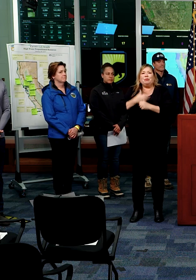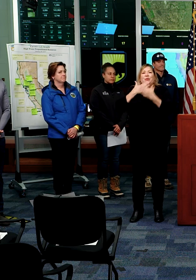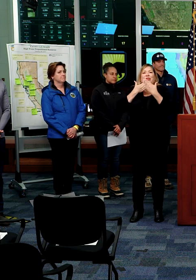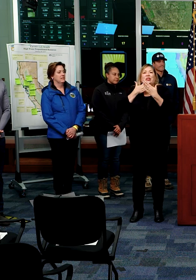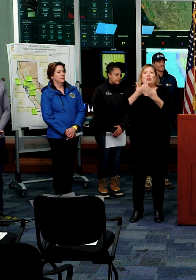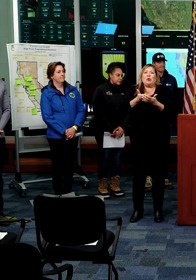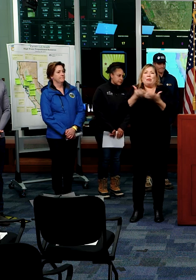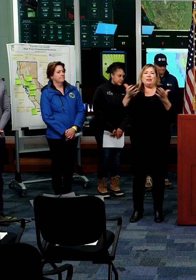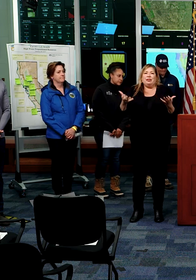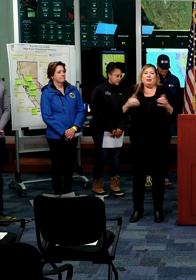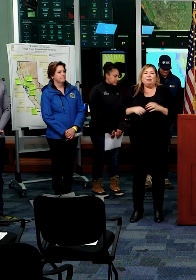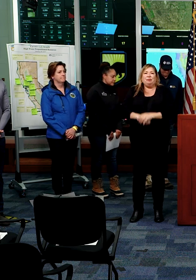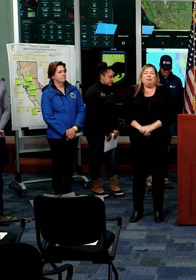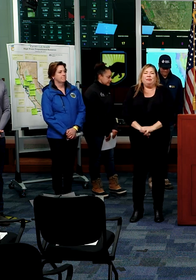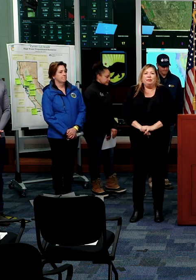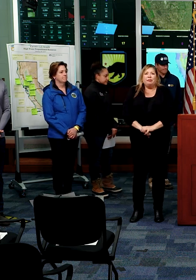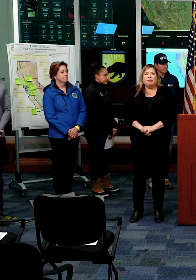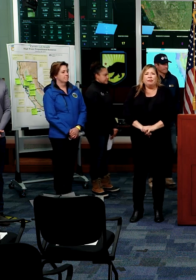much.